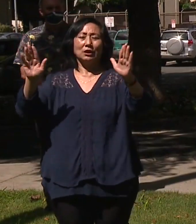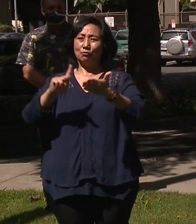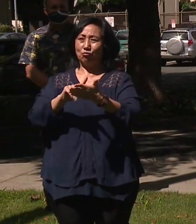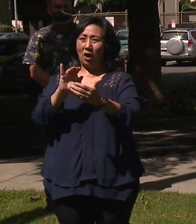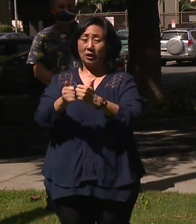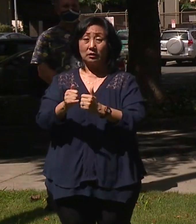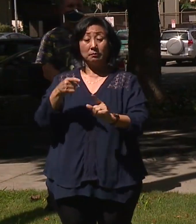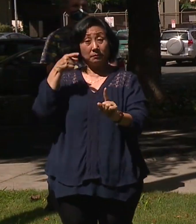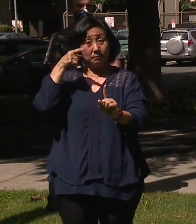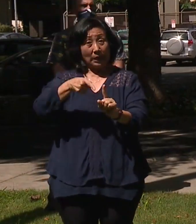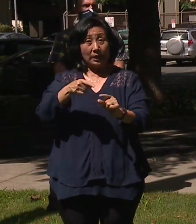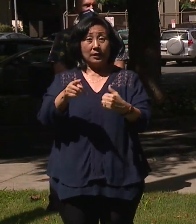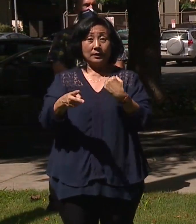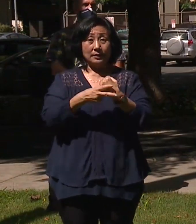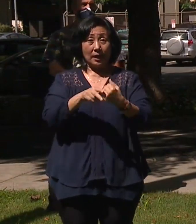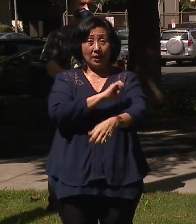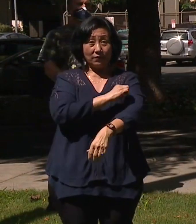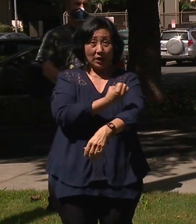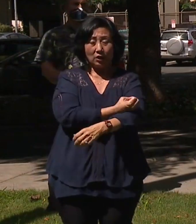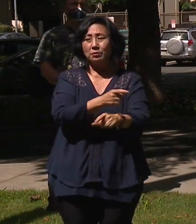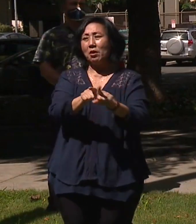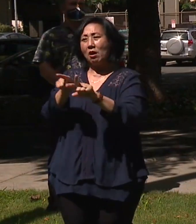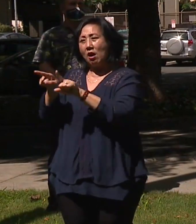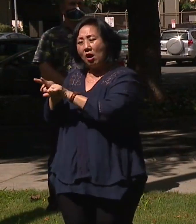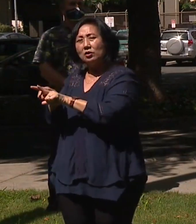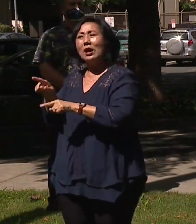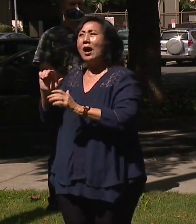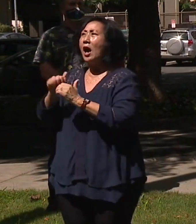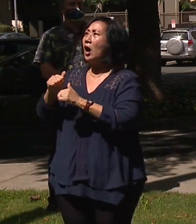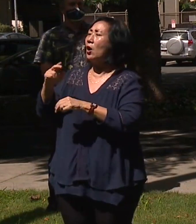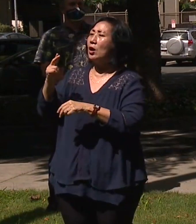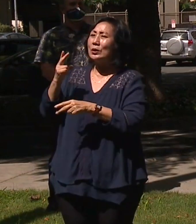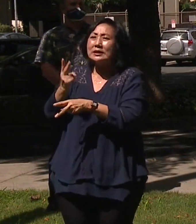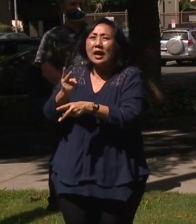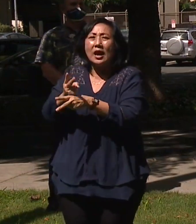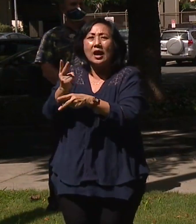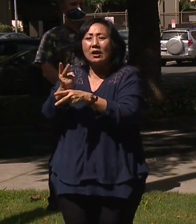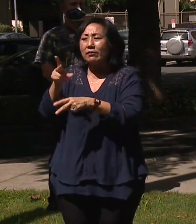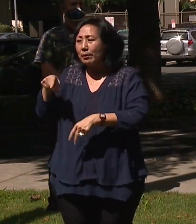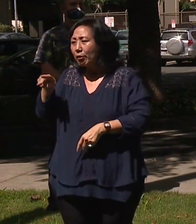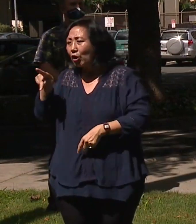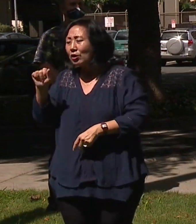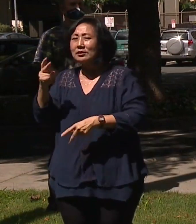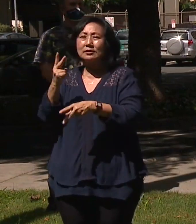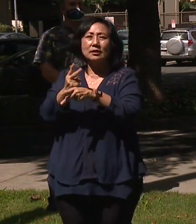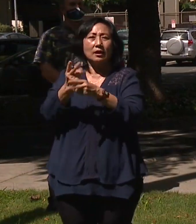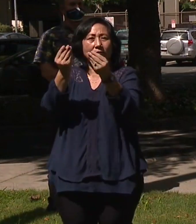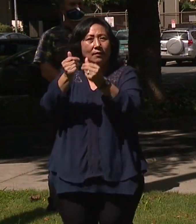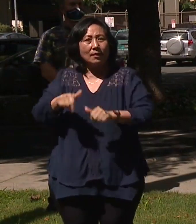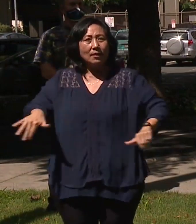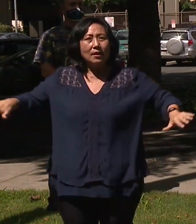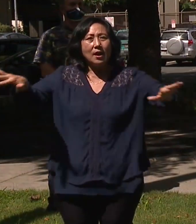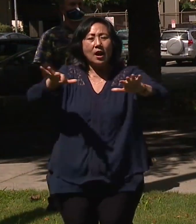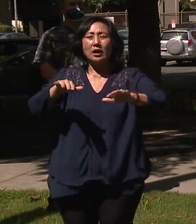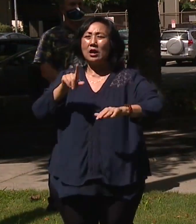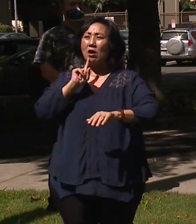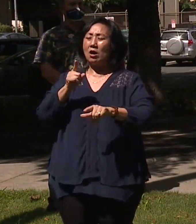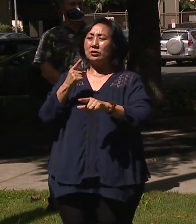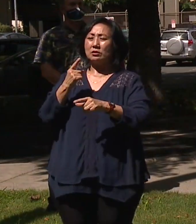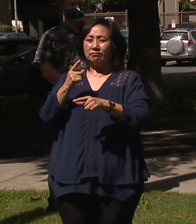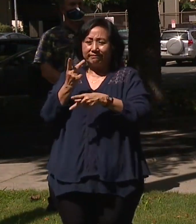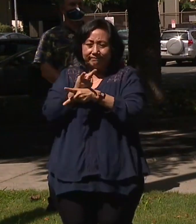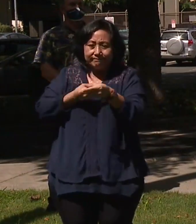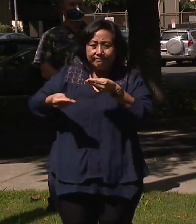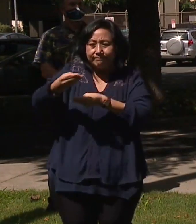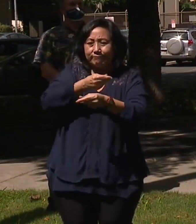only is it about energy efficiency, but it's really also about how do we take care of our parks, take care of our land, and do right so that this